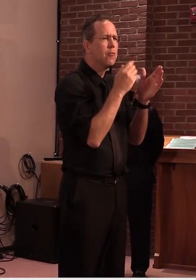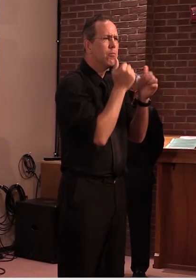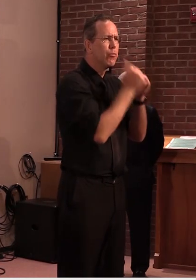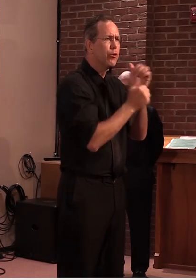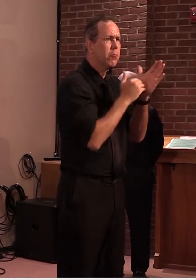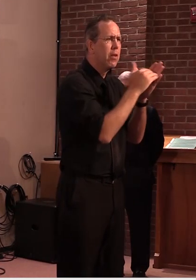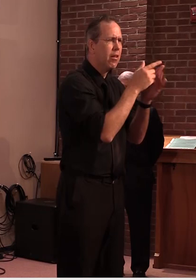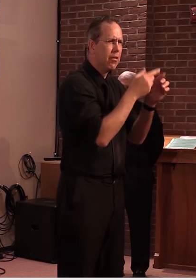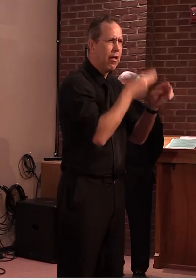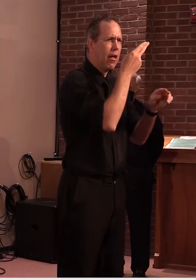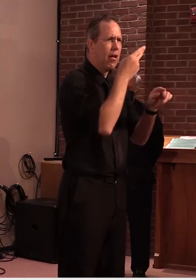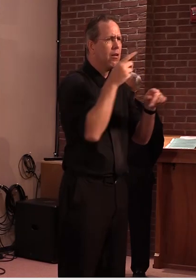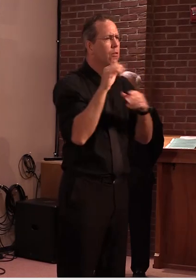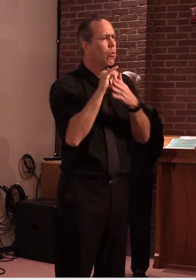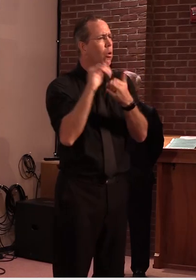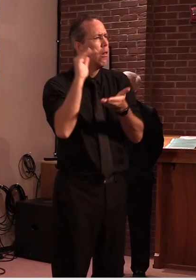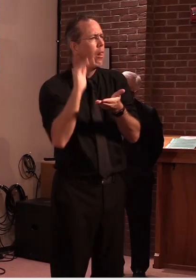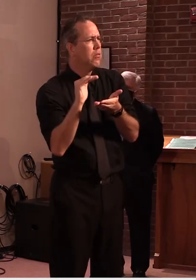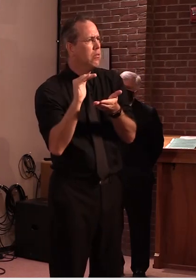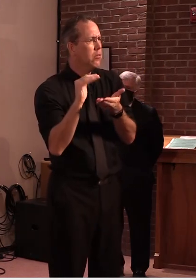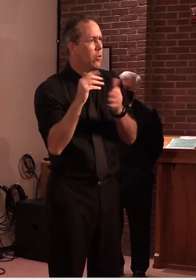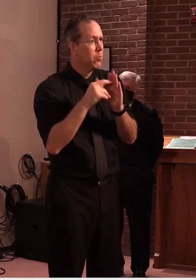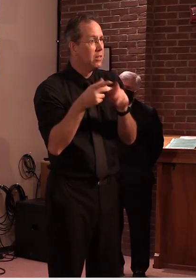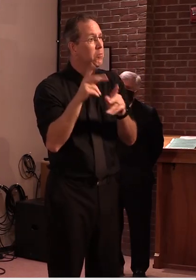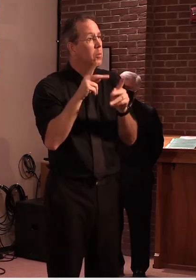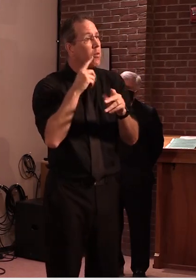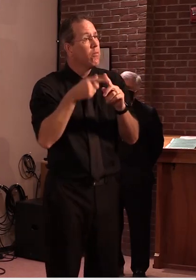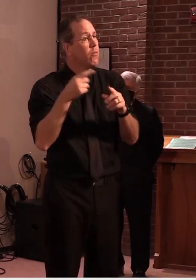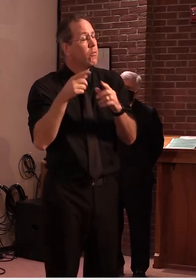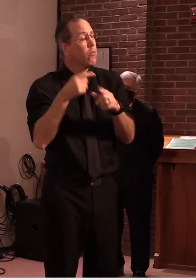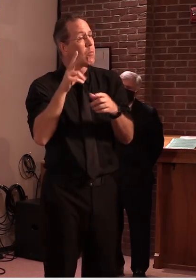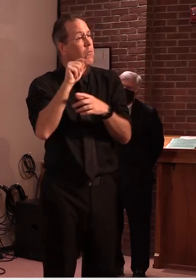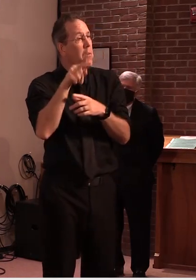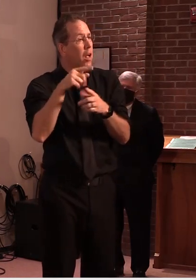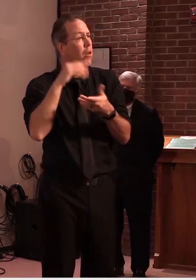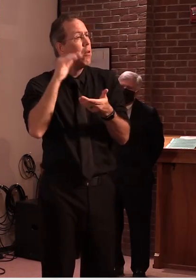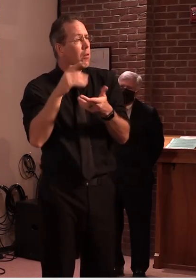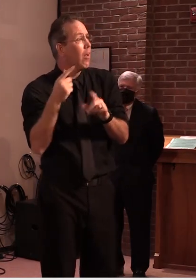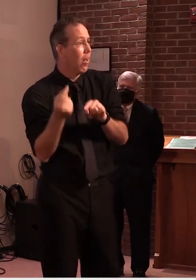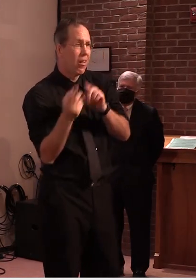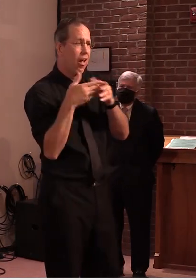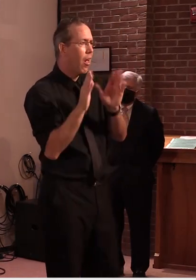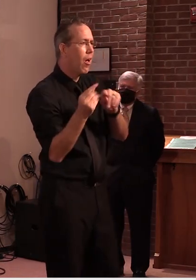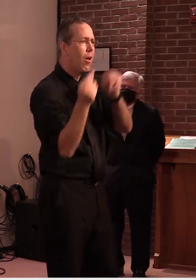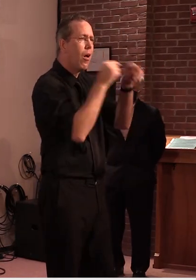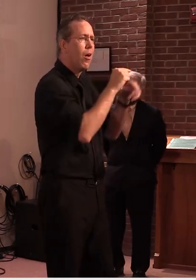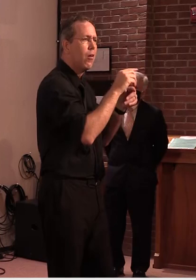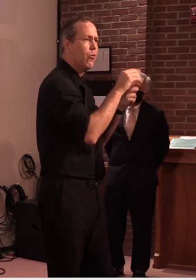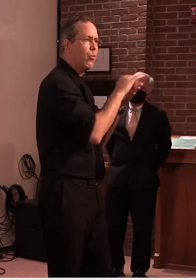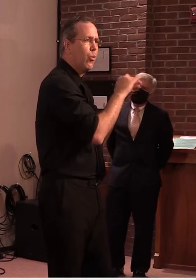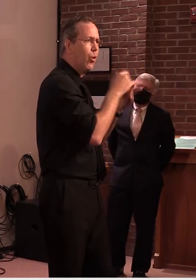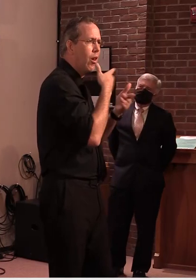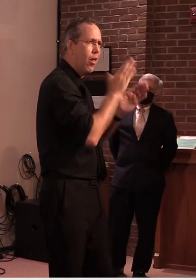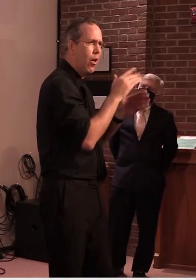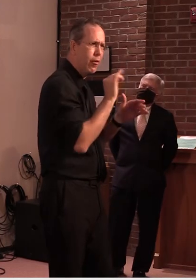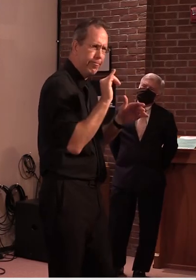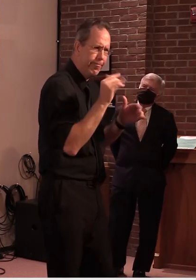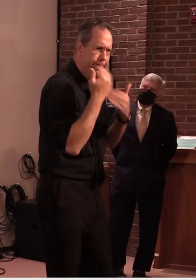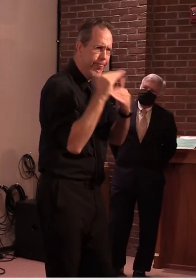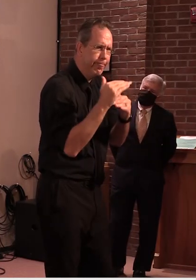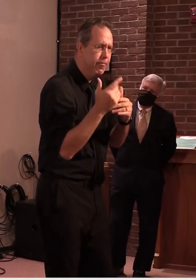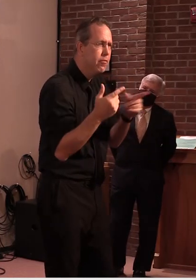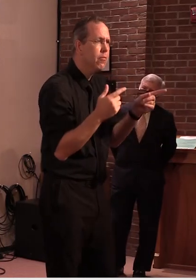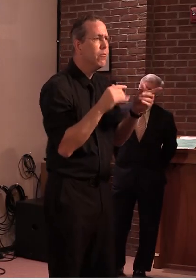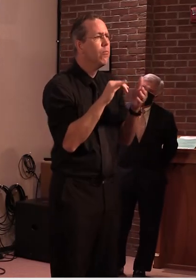some of the i guess some of the states they've restricted and i and i believe they're doing this on a statewide basis uh